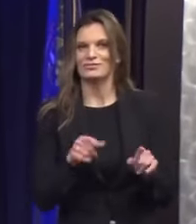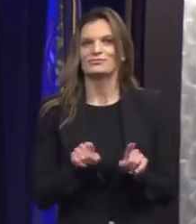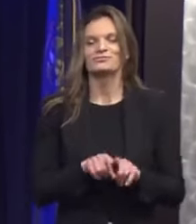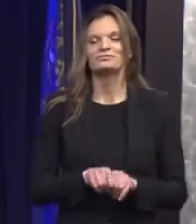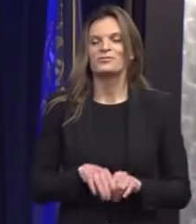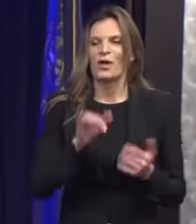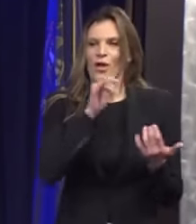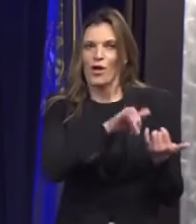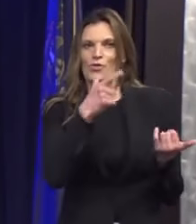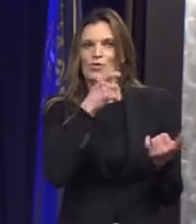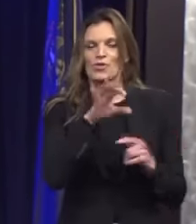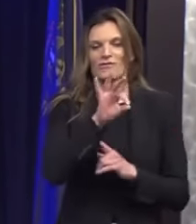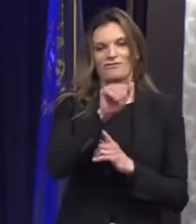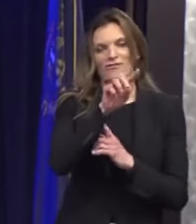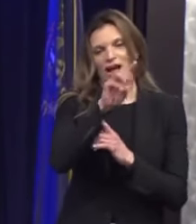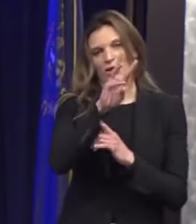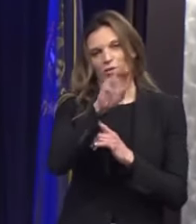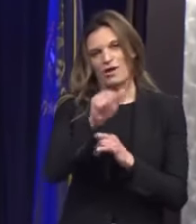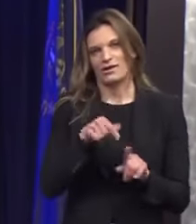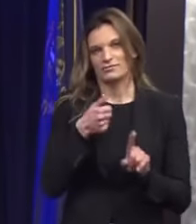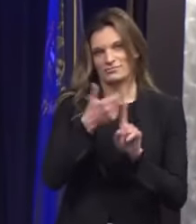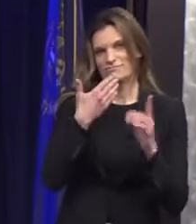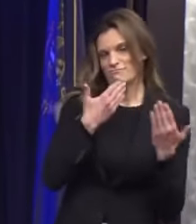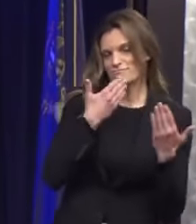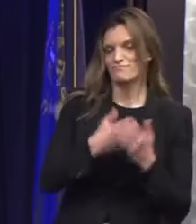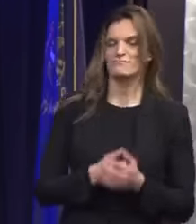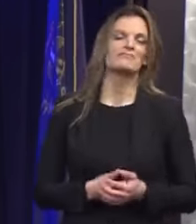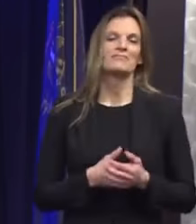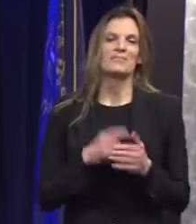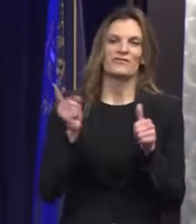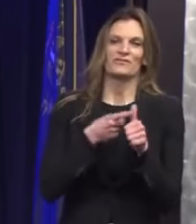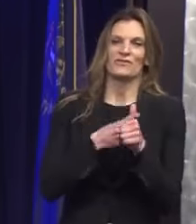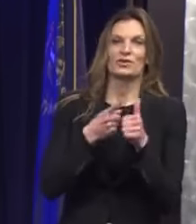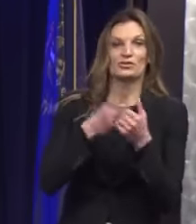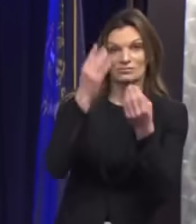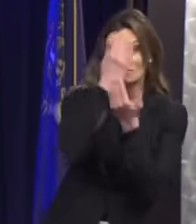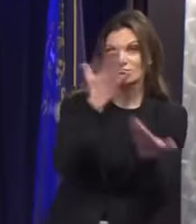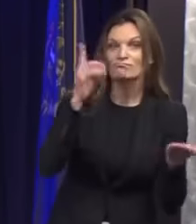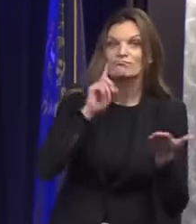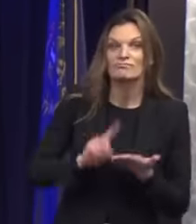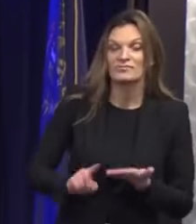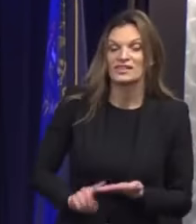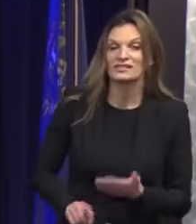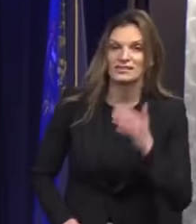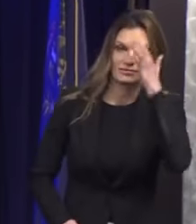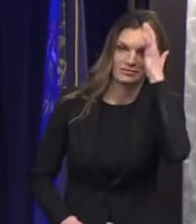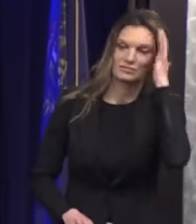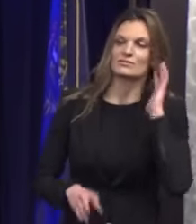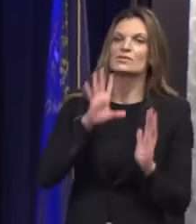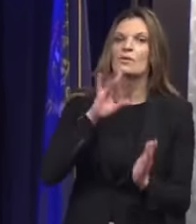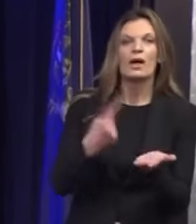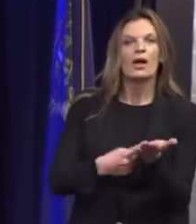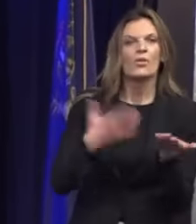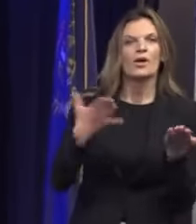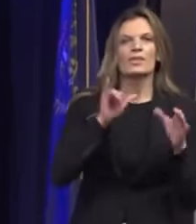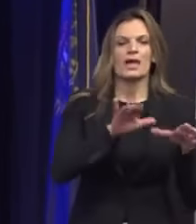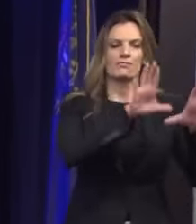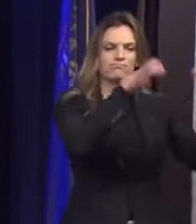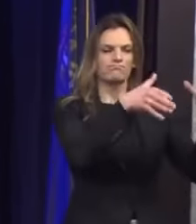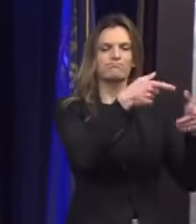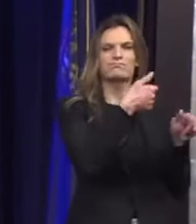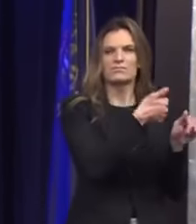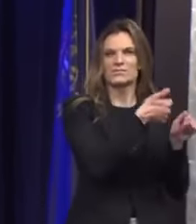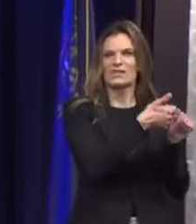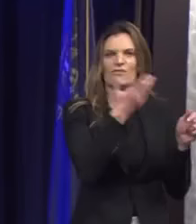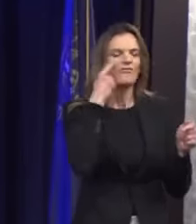Hamoud. So the first investigation concerns the practices of paid petition circulators associated with the